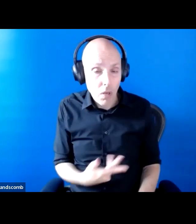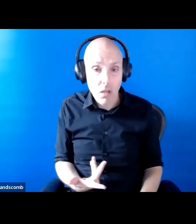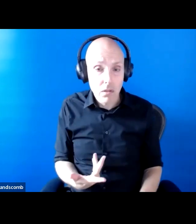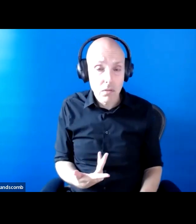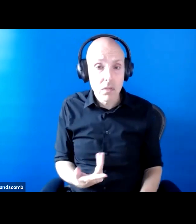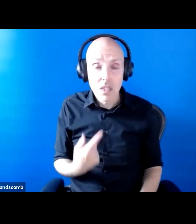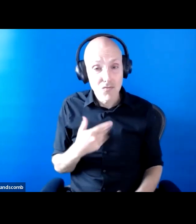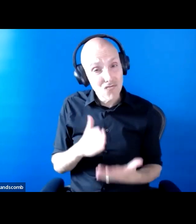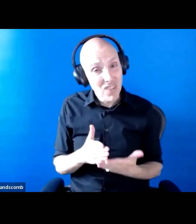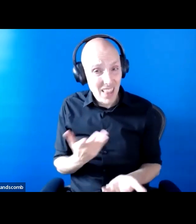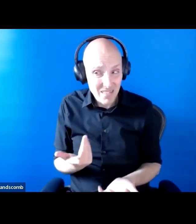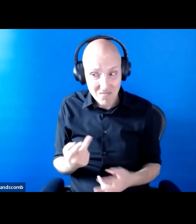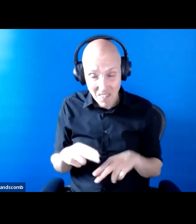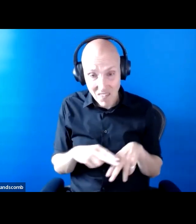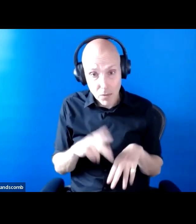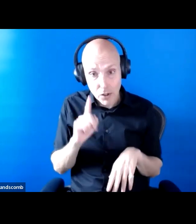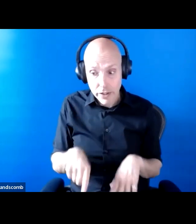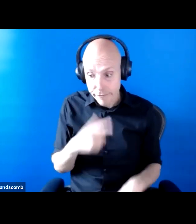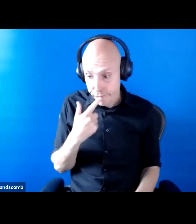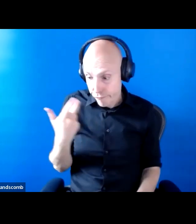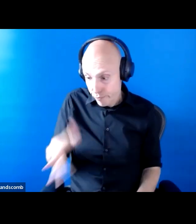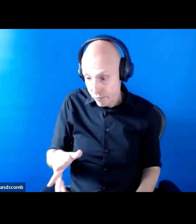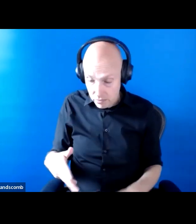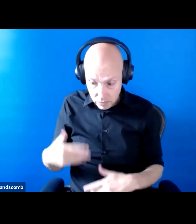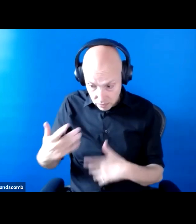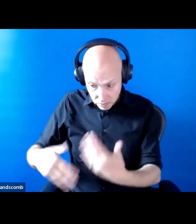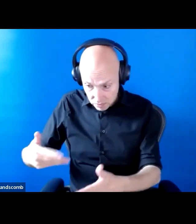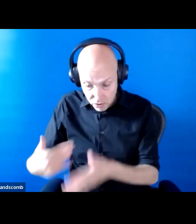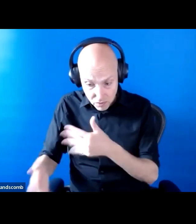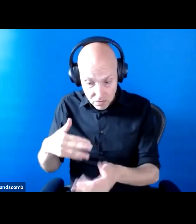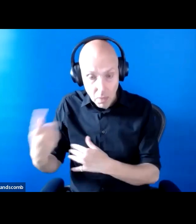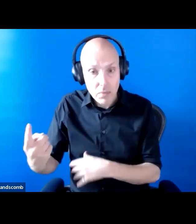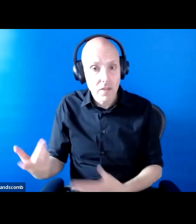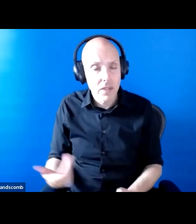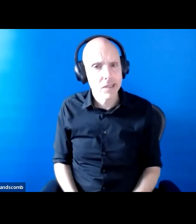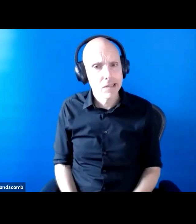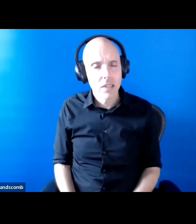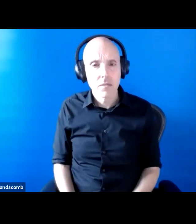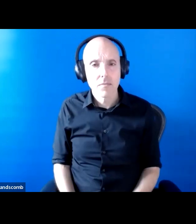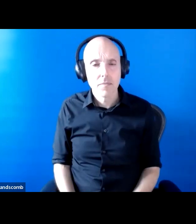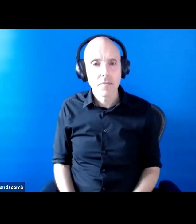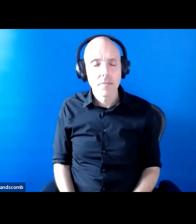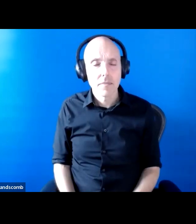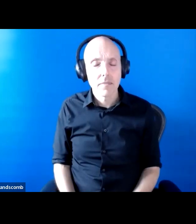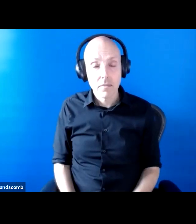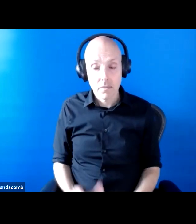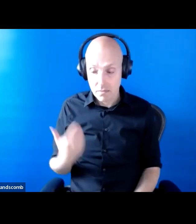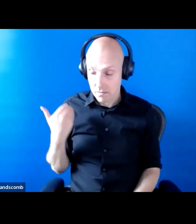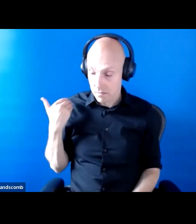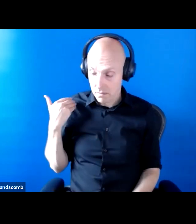left to struggle on their own. To have things improve now, you know, because you could say, this will happen